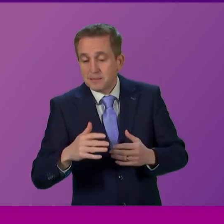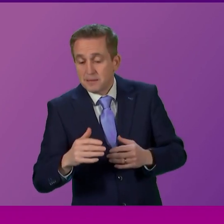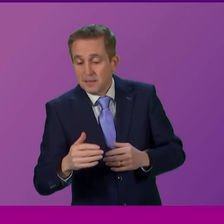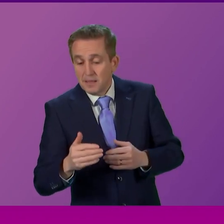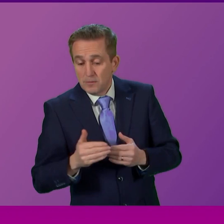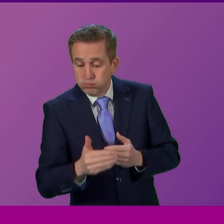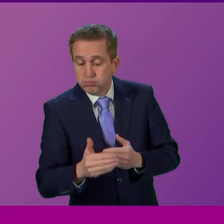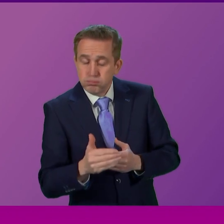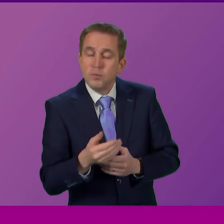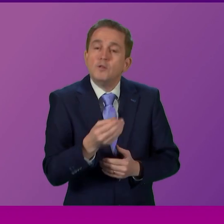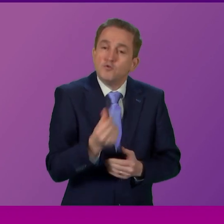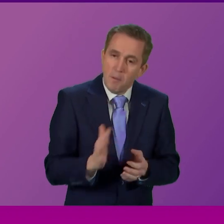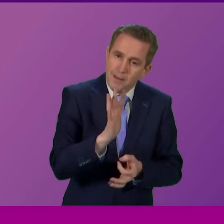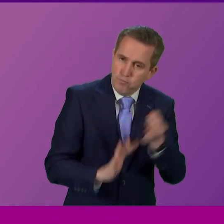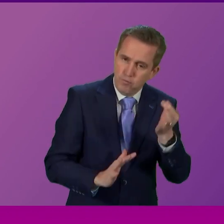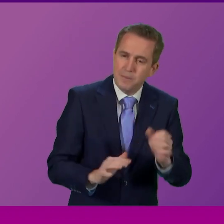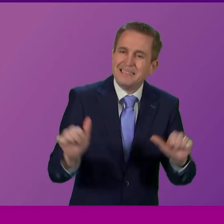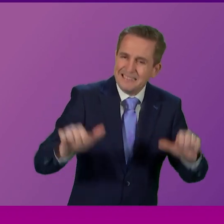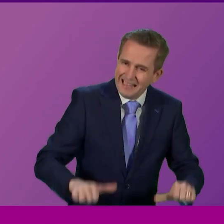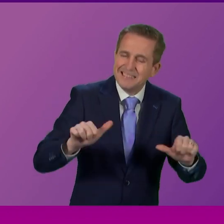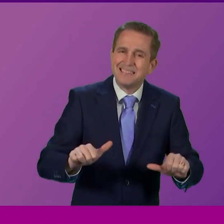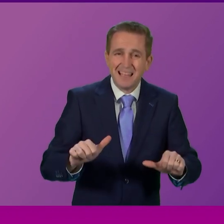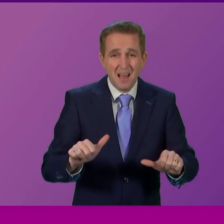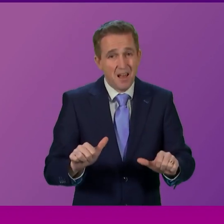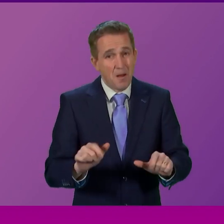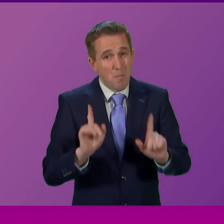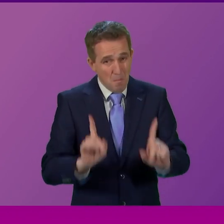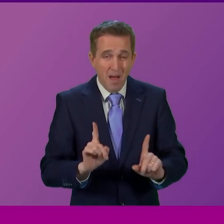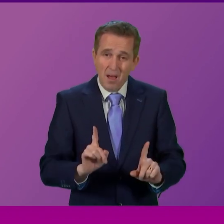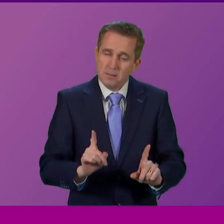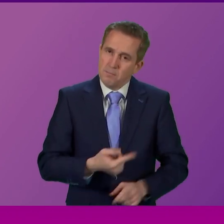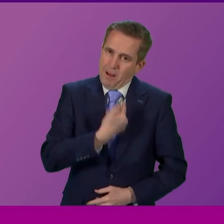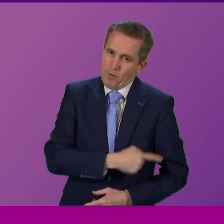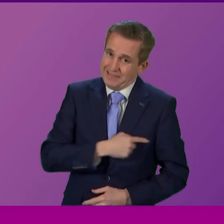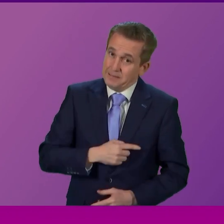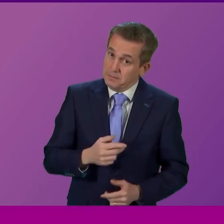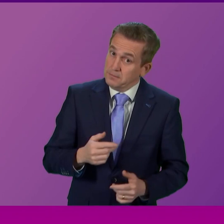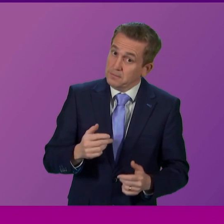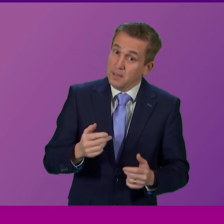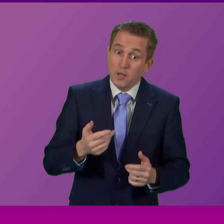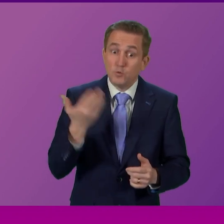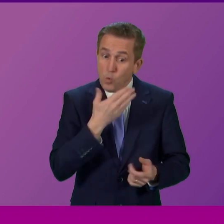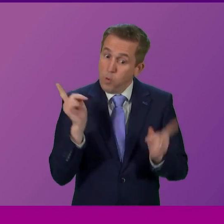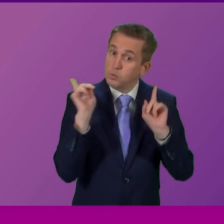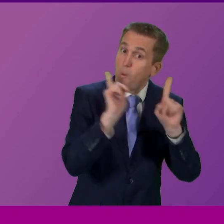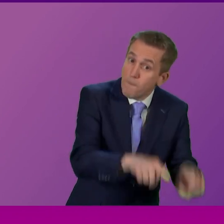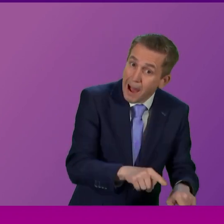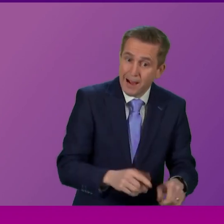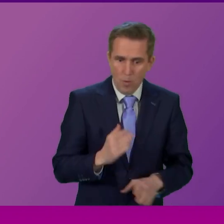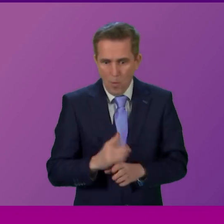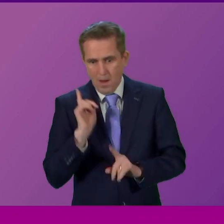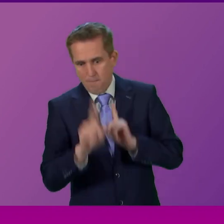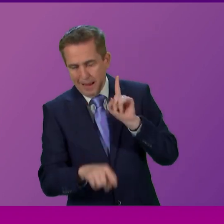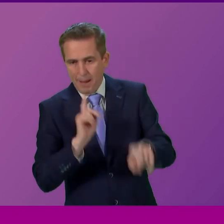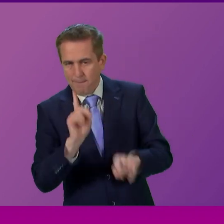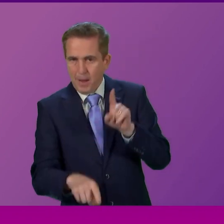short term. But equally, let me be upfront and be honest that as schools will return, as work returns, as people mingle